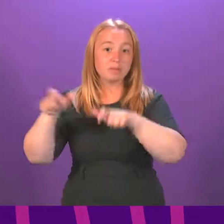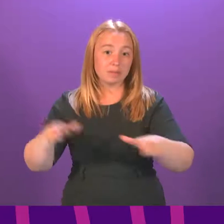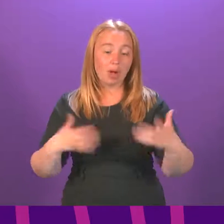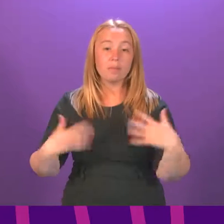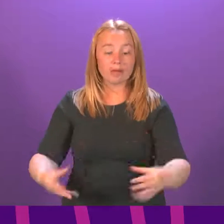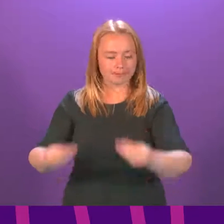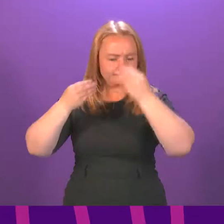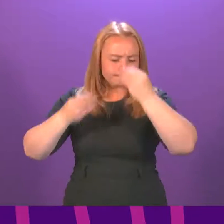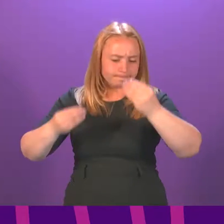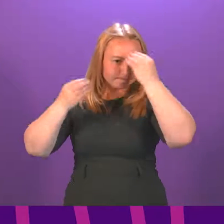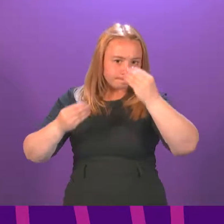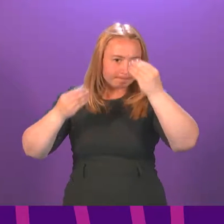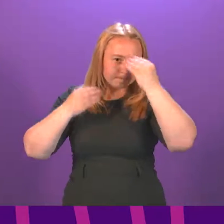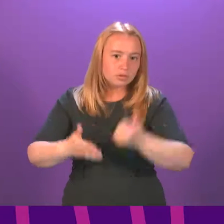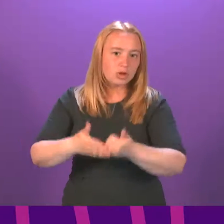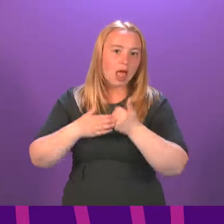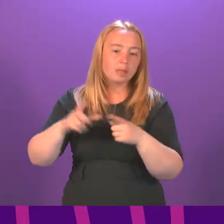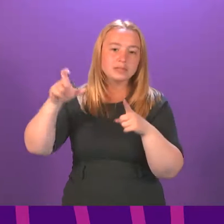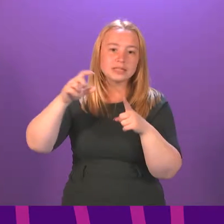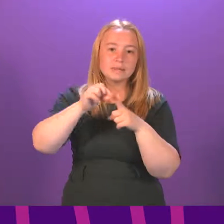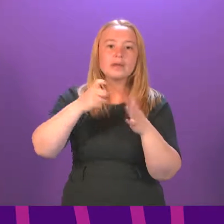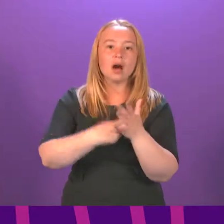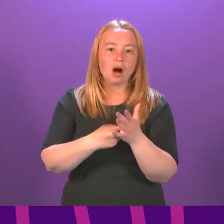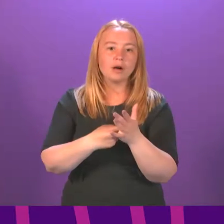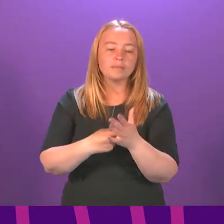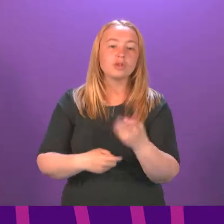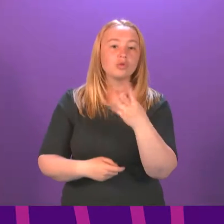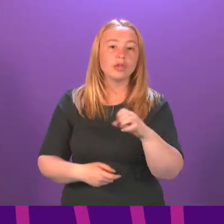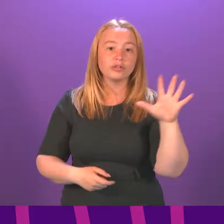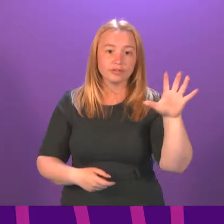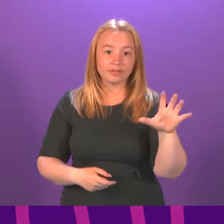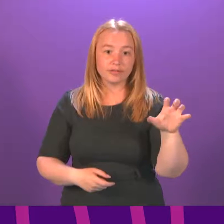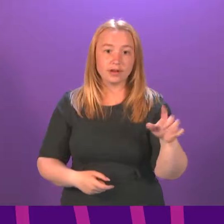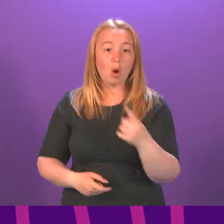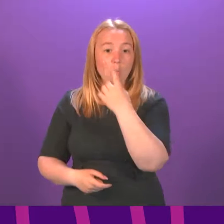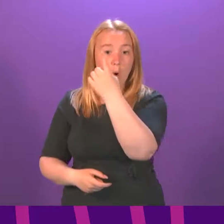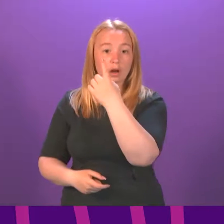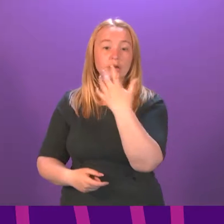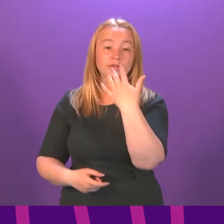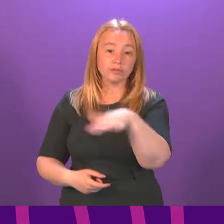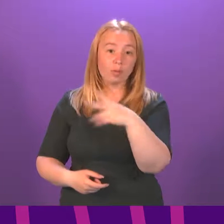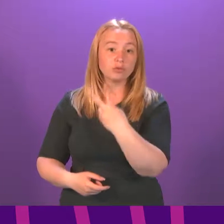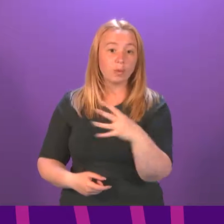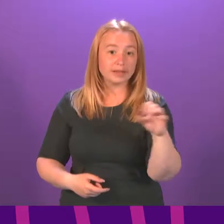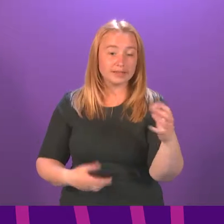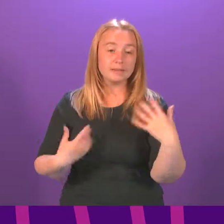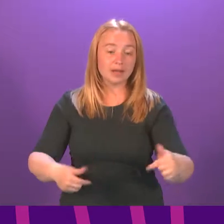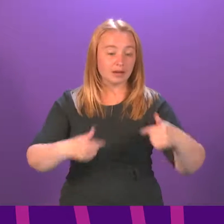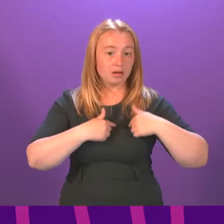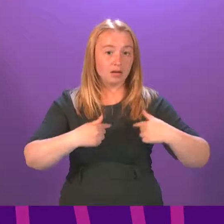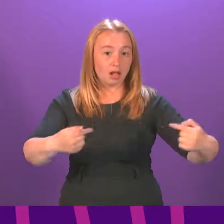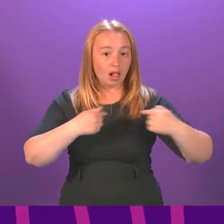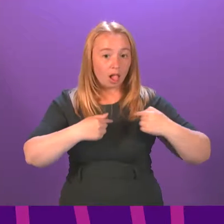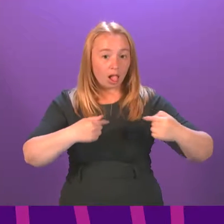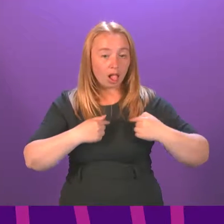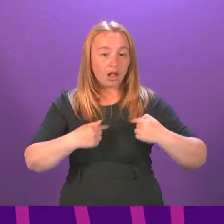trained with the skills to perform CPR. In 2015, only 1 in 20 people survived a cardiac arrest. This has now